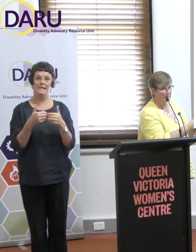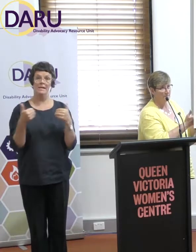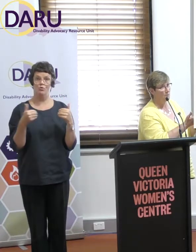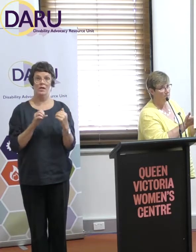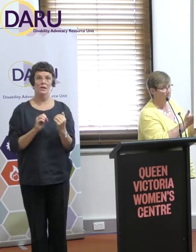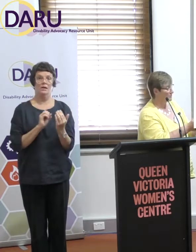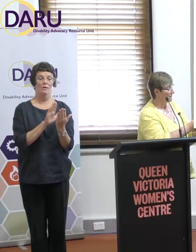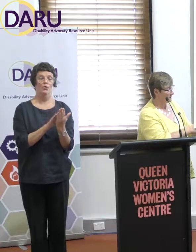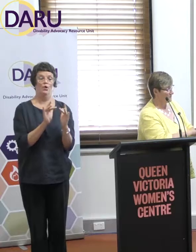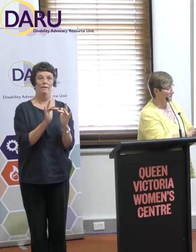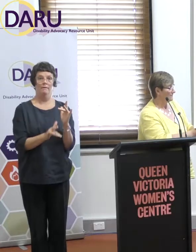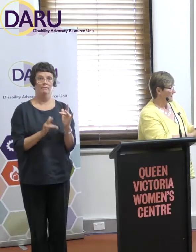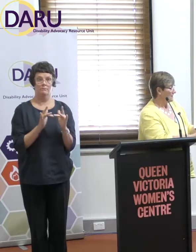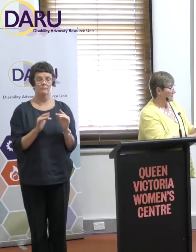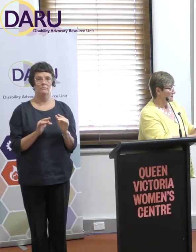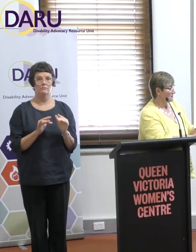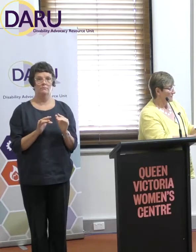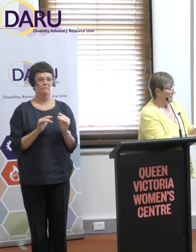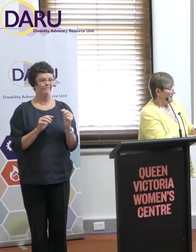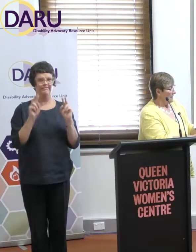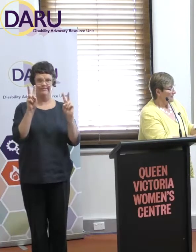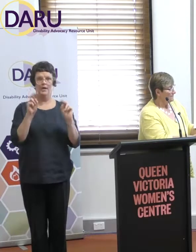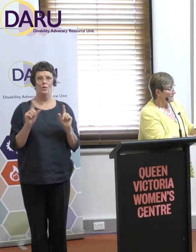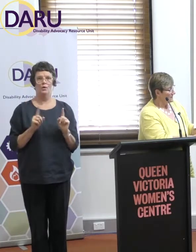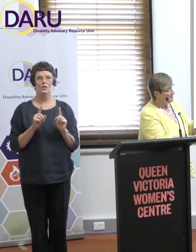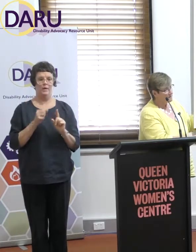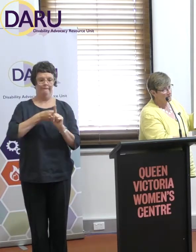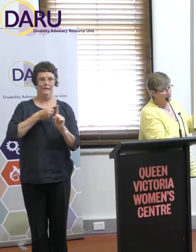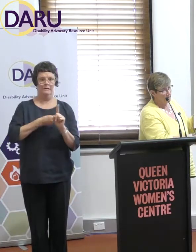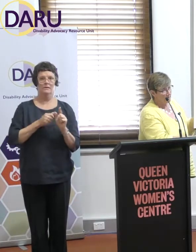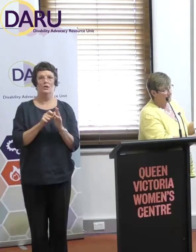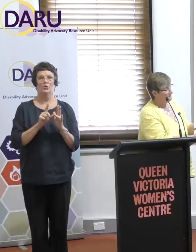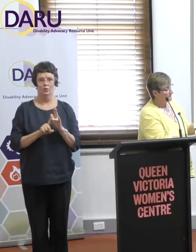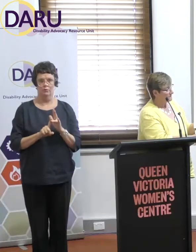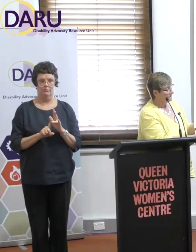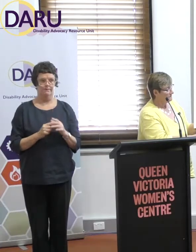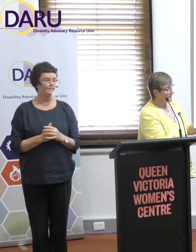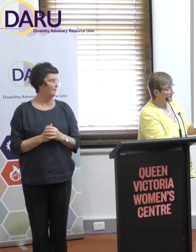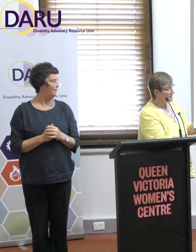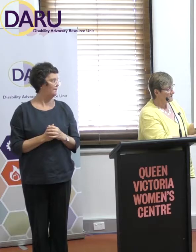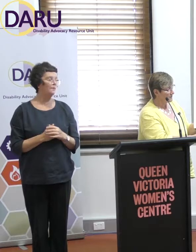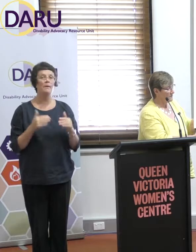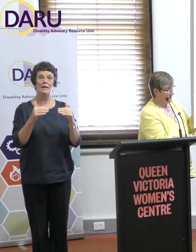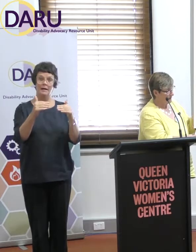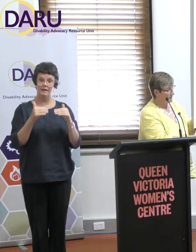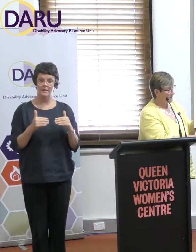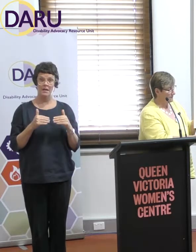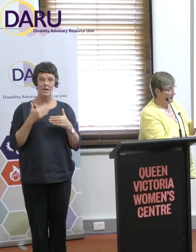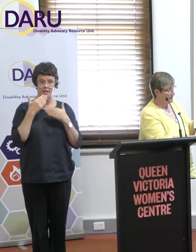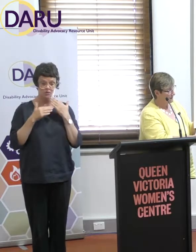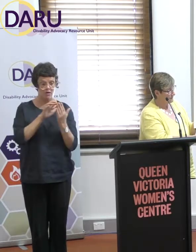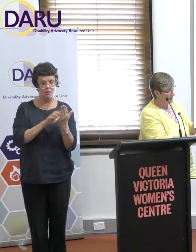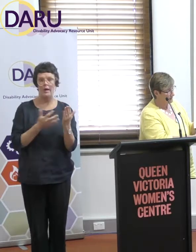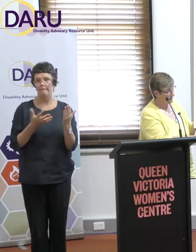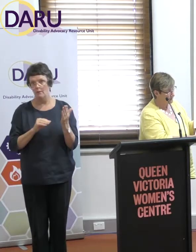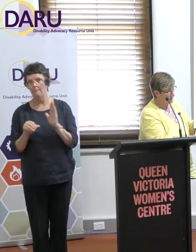our website, and called it, What Do Advocates Do? Because it's useful. But then it describes, where, you know, advocates get